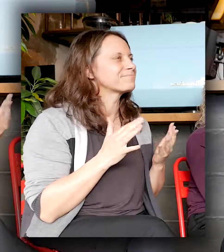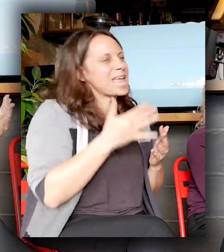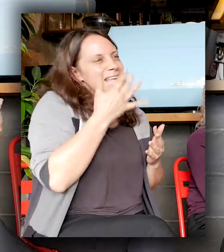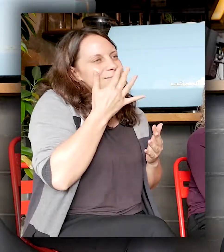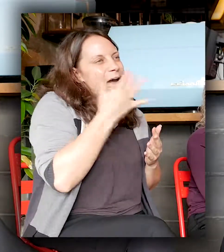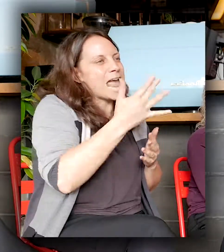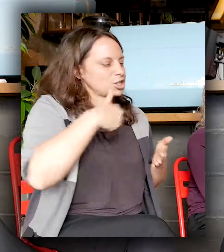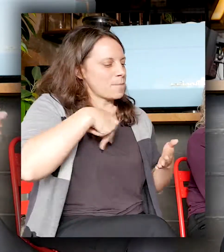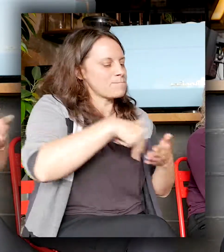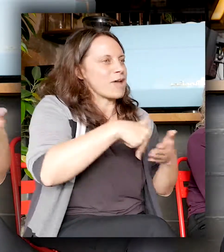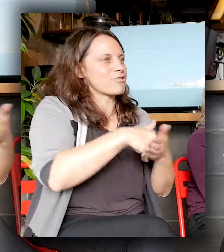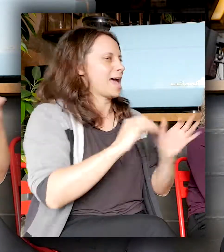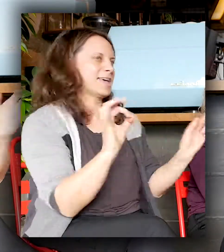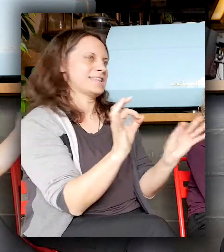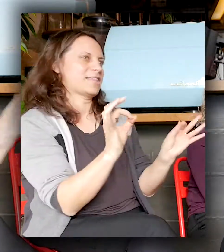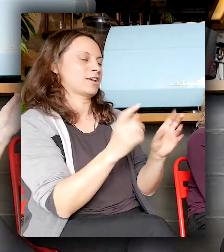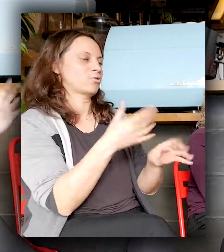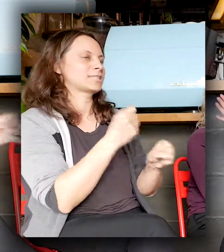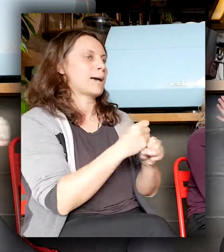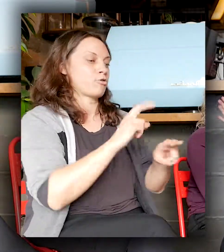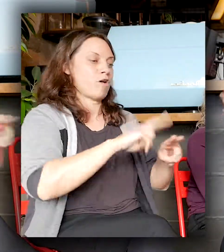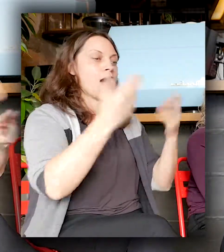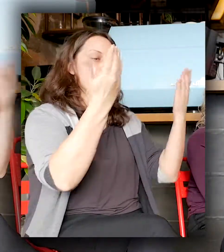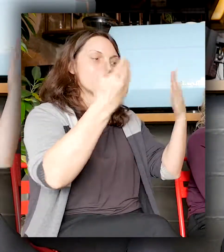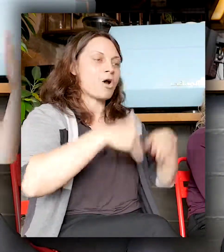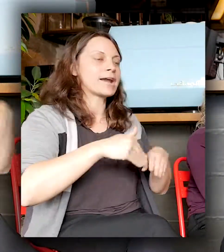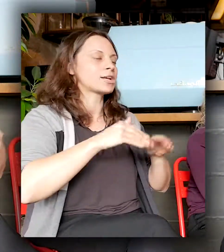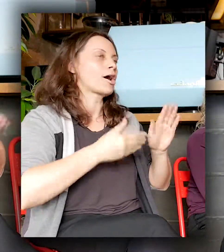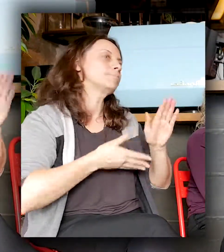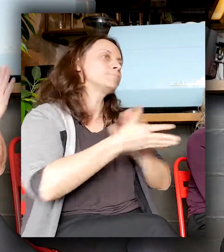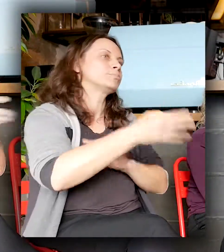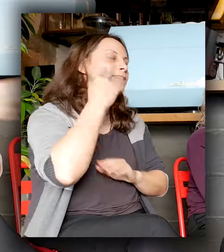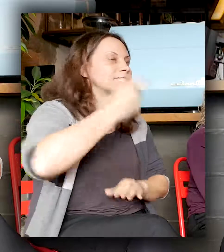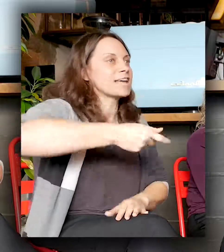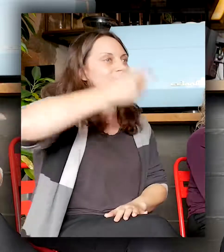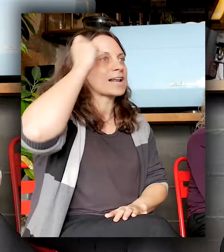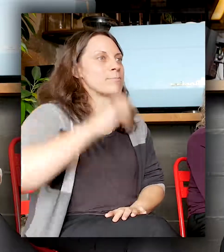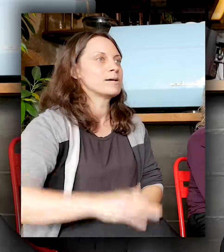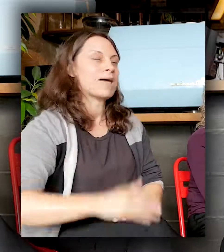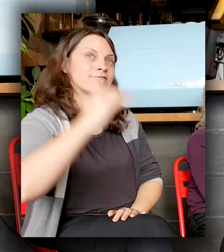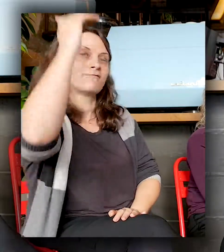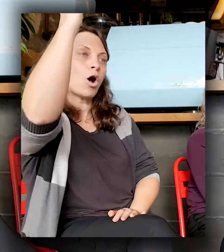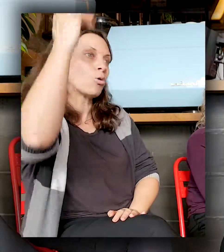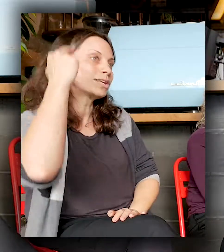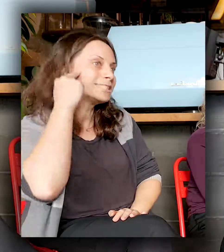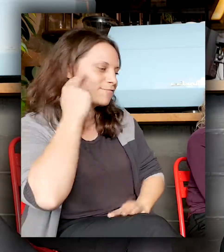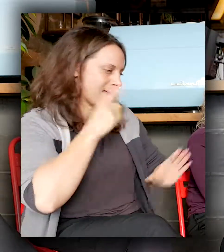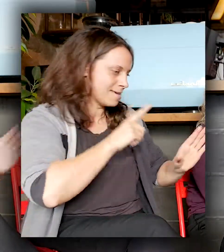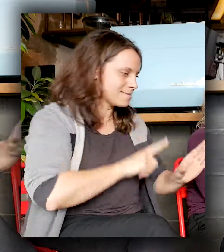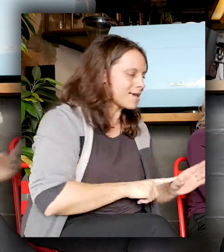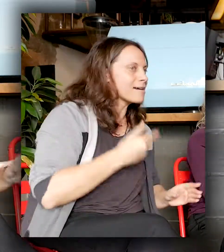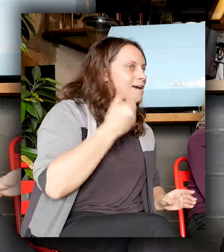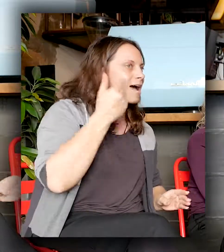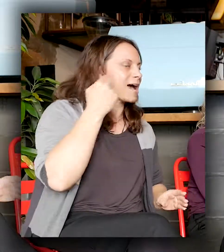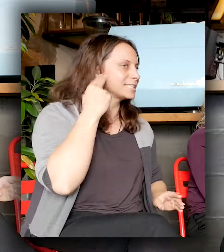the deaf club on a Friday night, there's older deaf, there's younger deaf. It's just nice that there's, it's just this common shared,